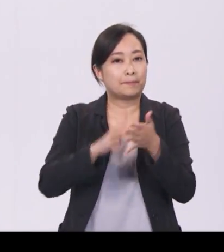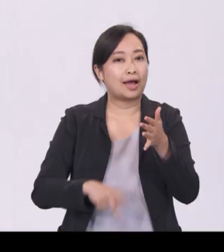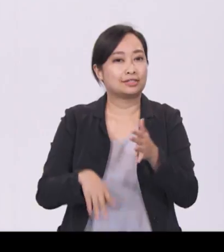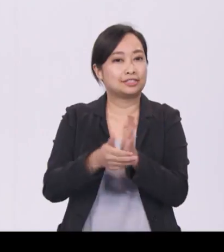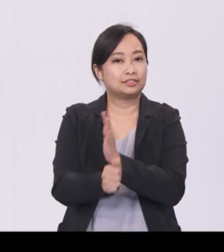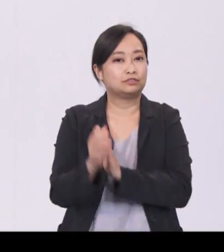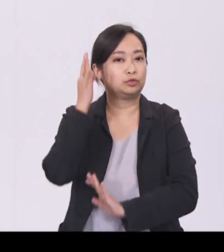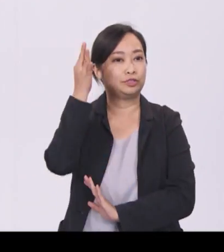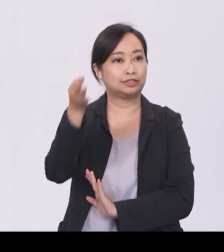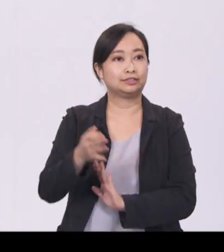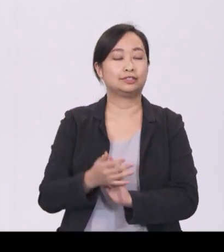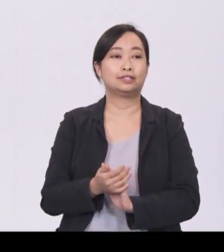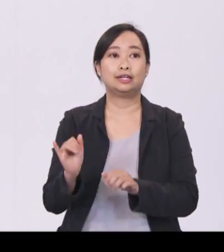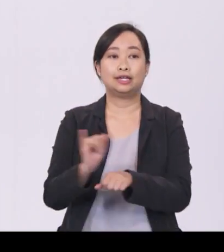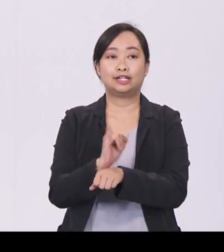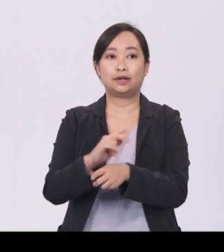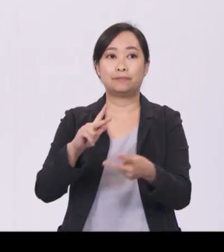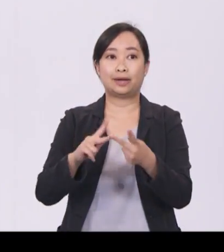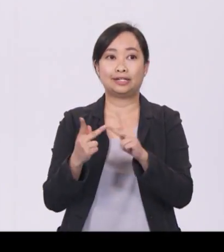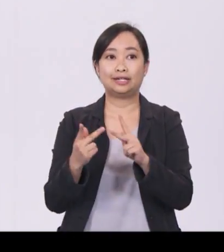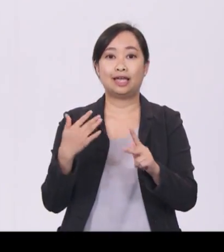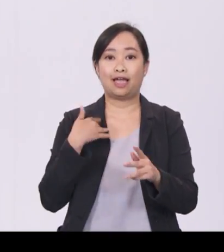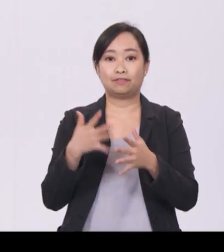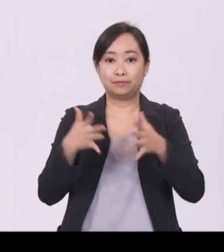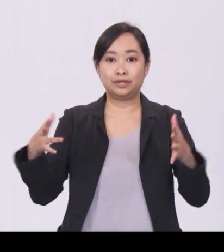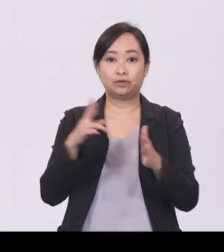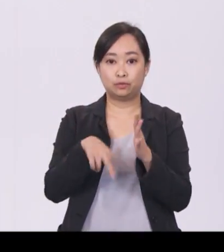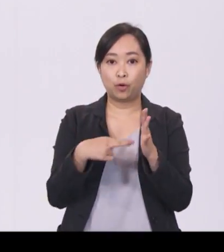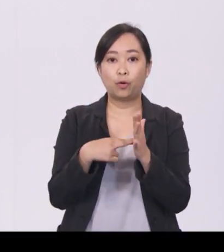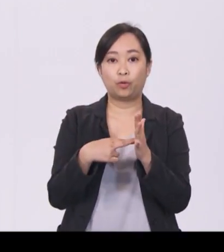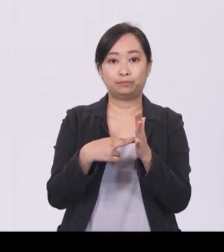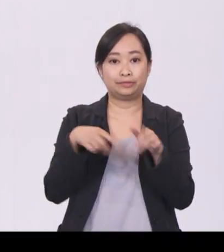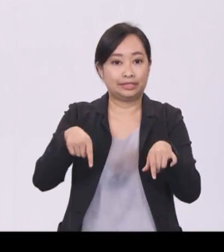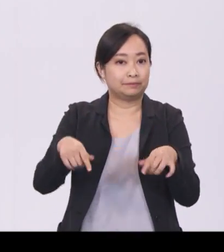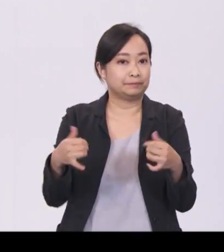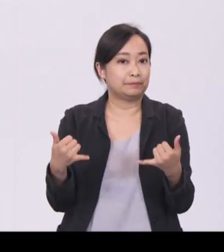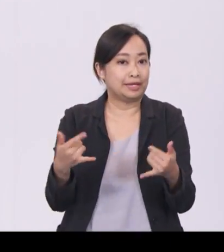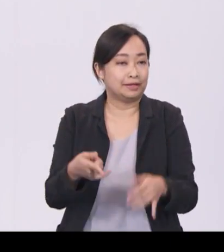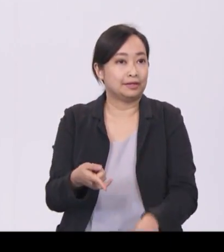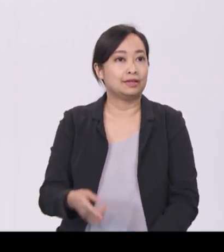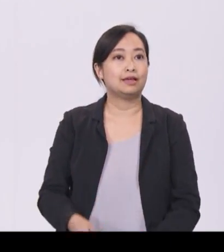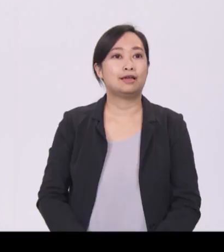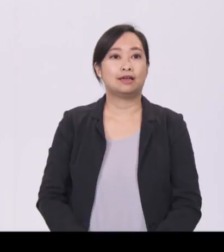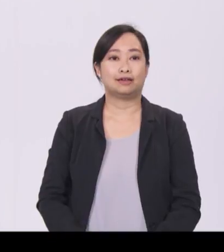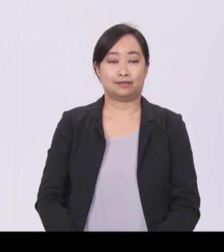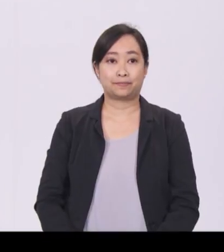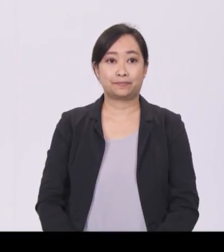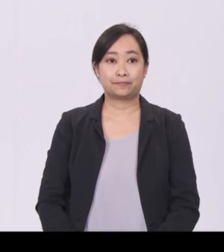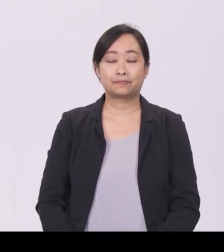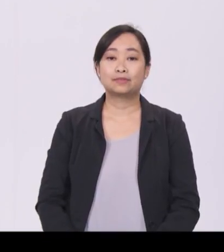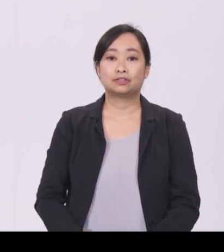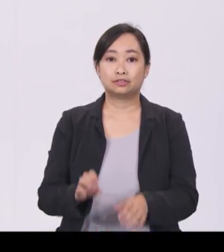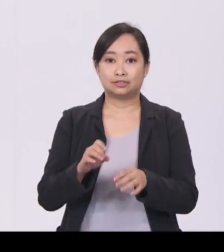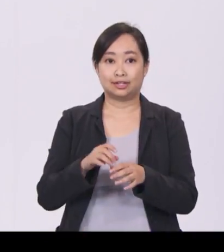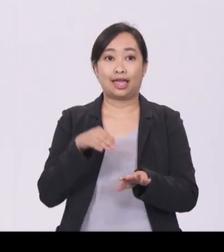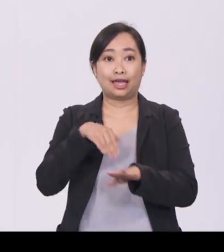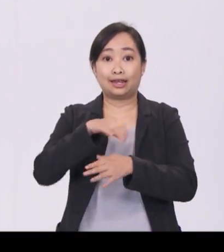Industry partners have a big role to play here. Ultimately, the capabilities of a firm